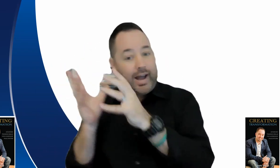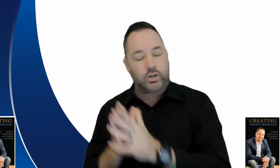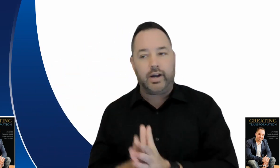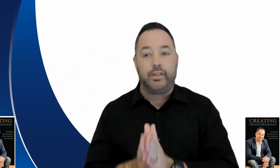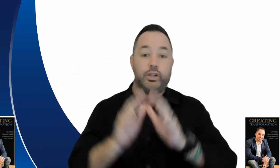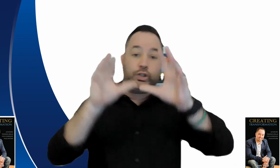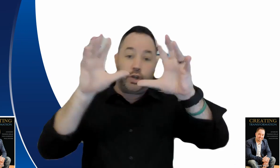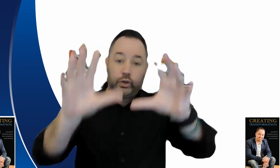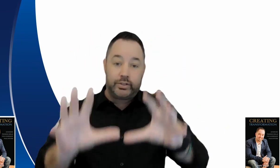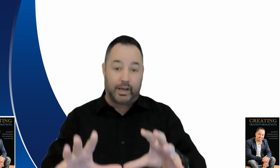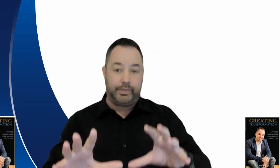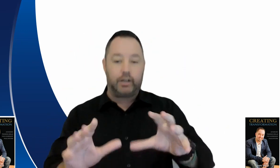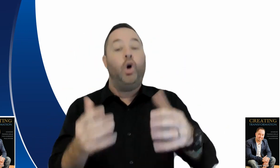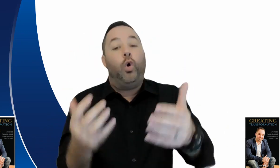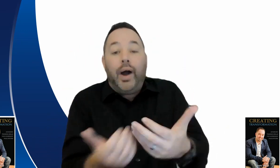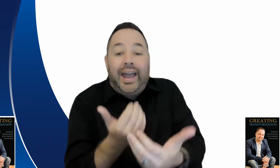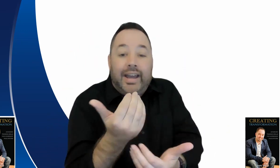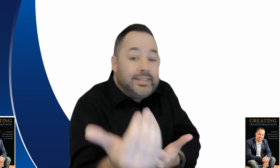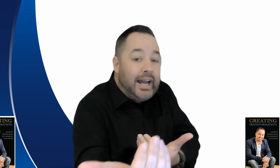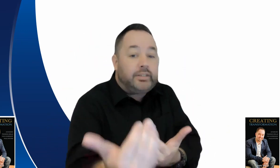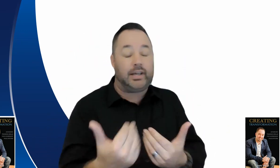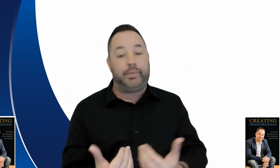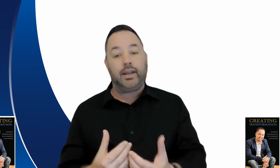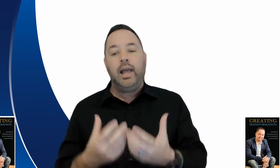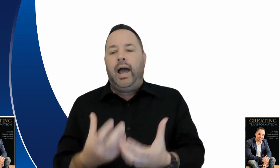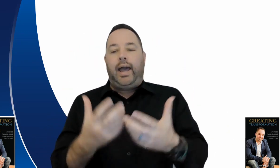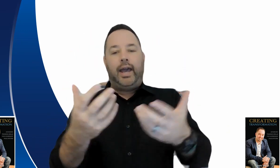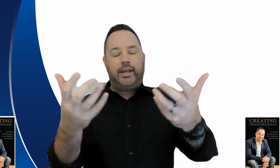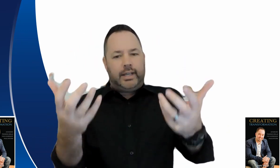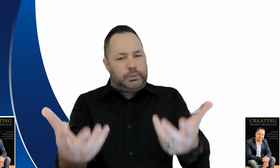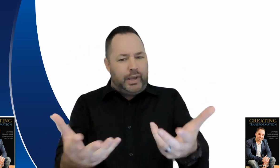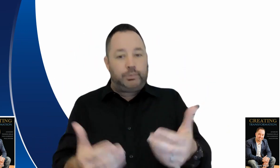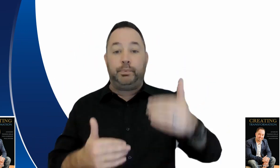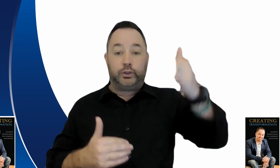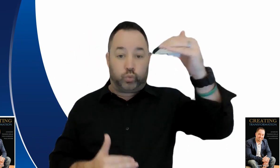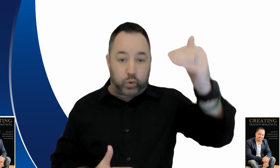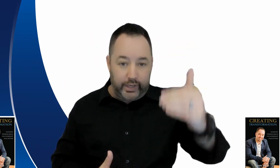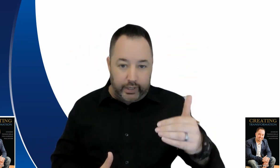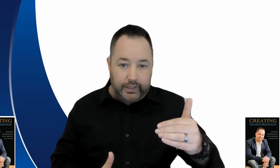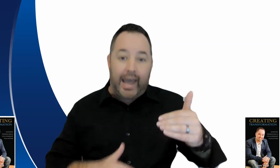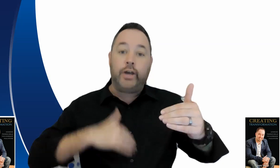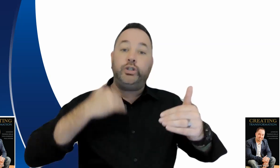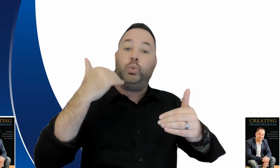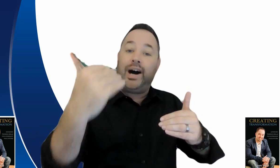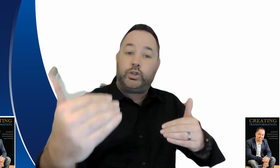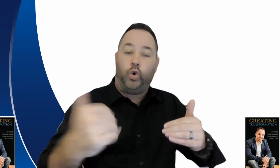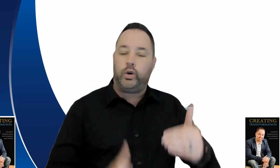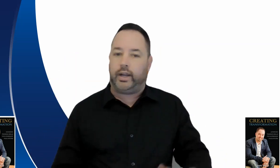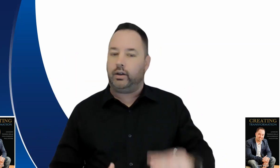that trainer that shows something or hands out something and expect people to read as you are talking